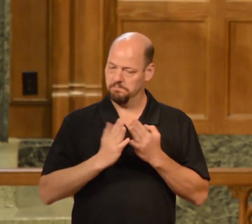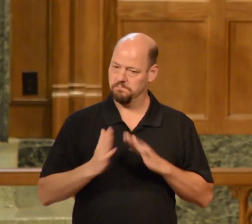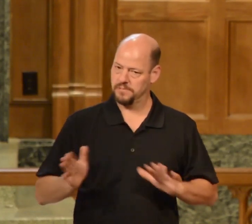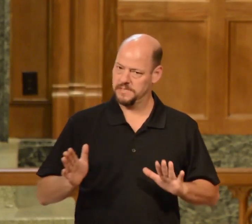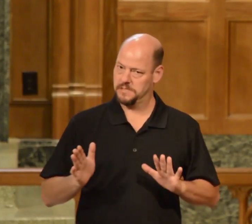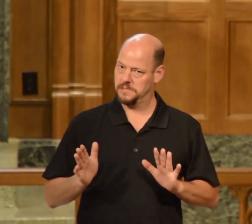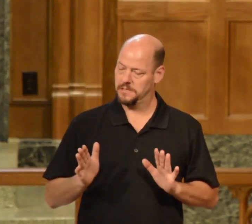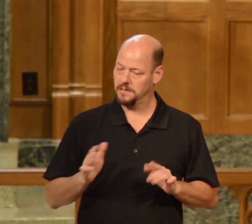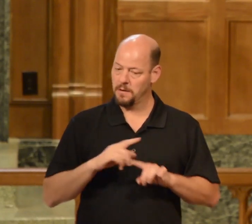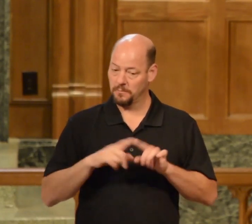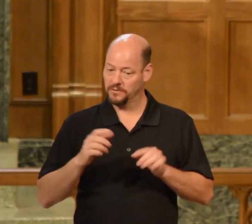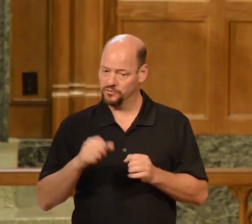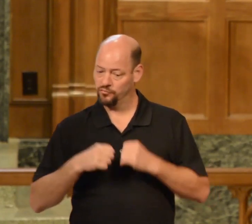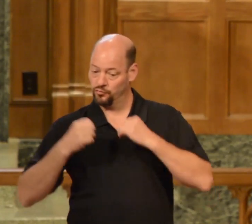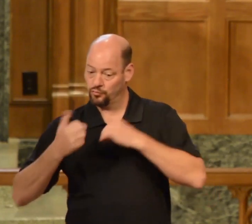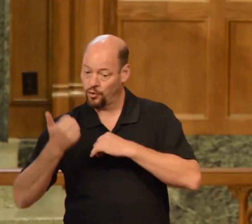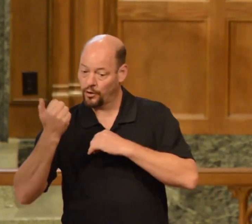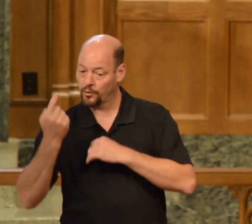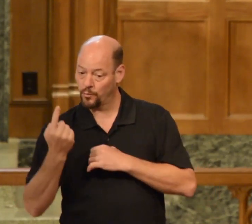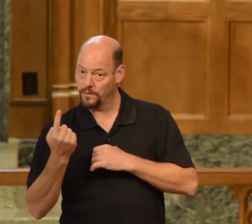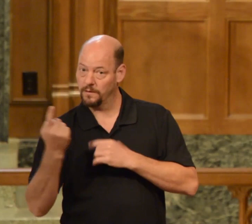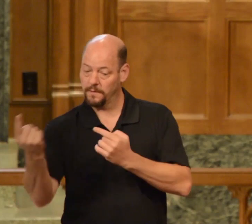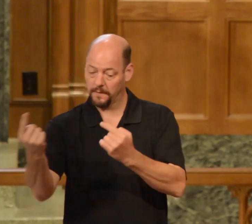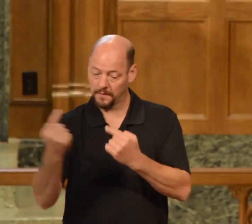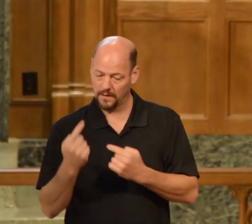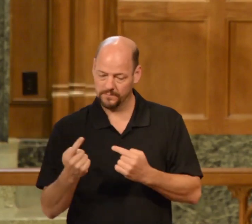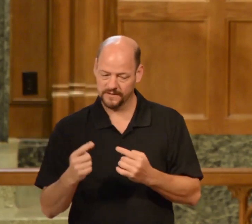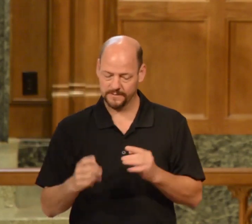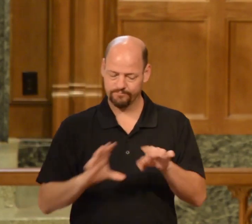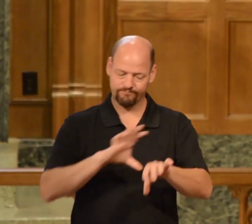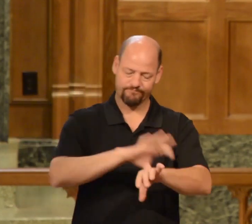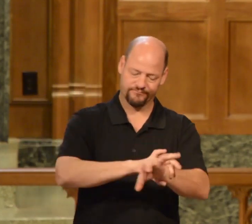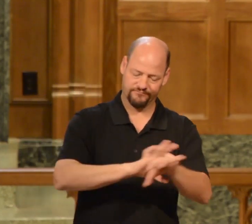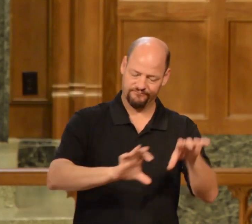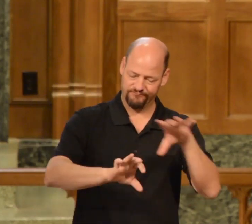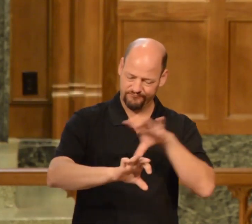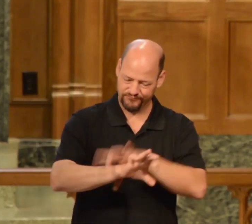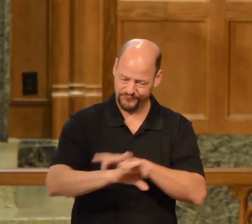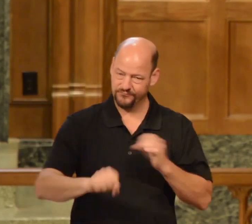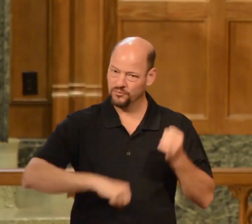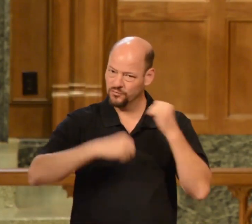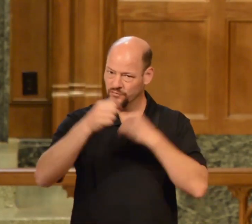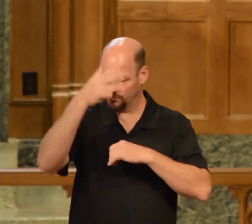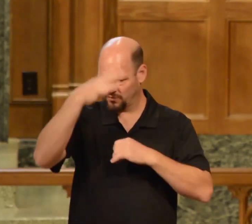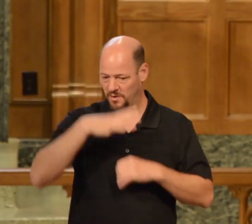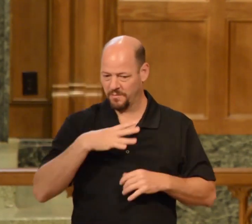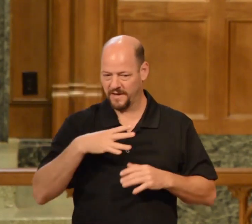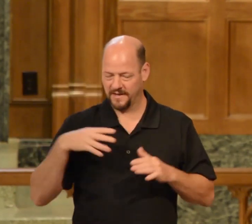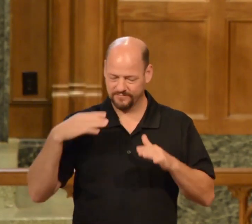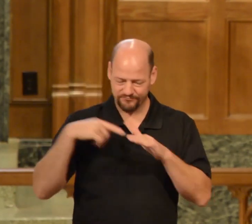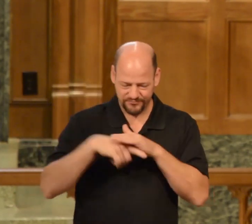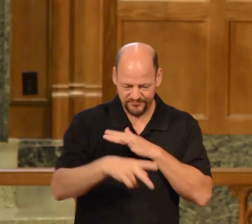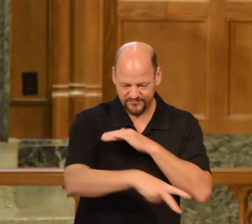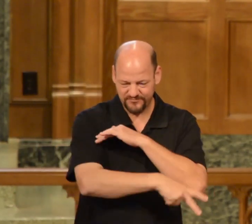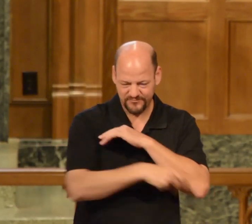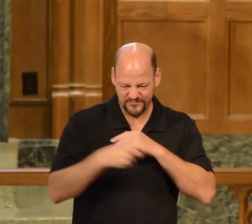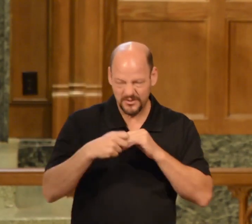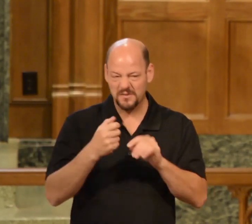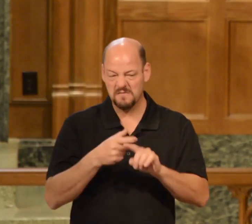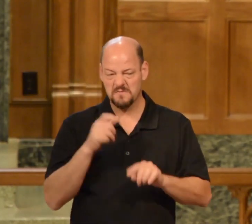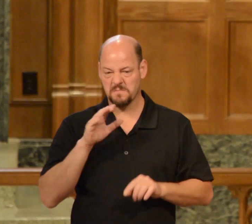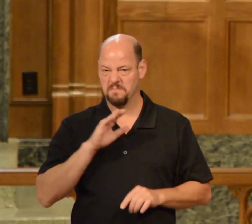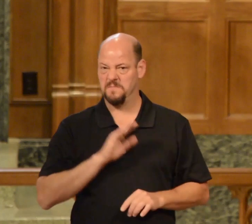binds the strong man and then he loots his house. And that story, that parable, is Jesus explaining